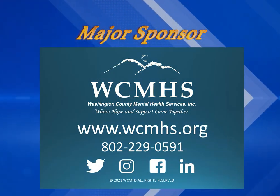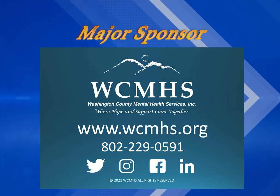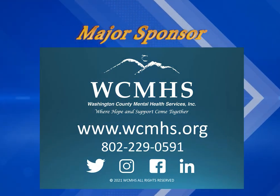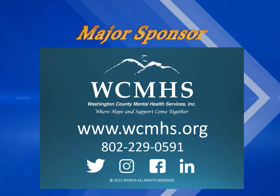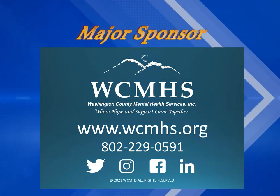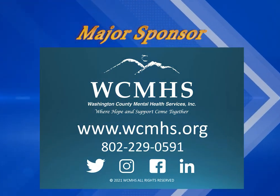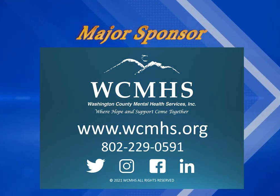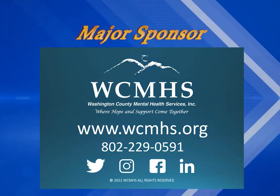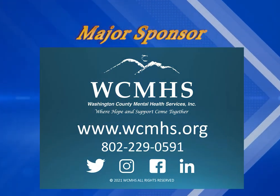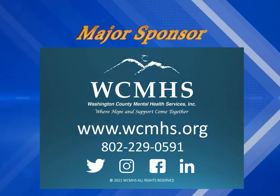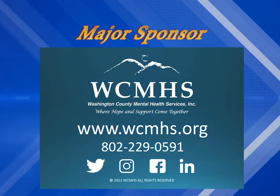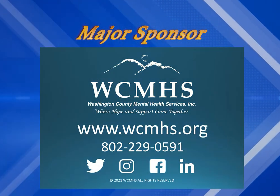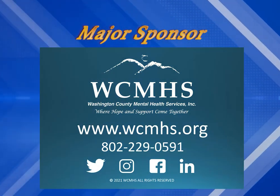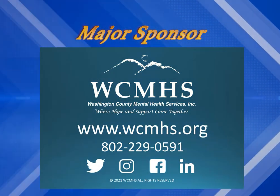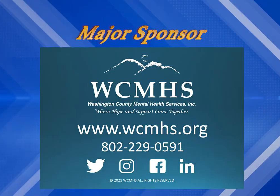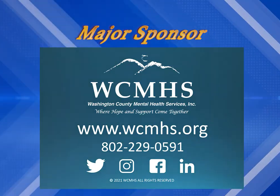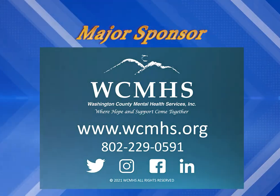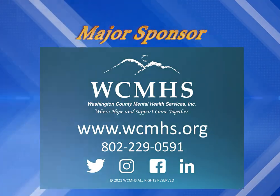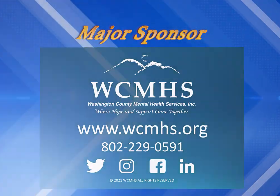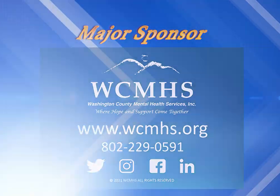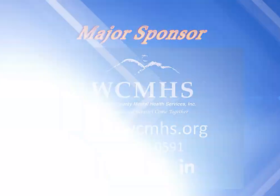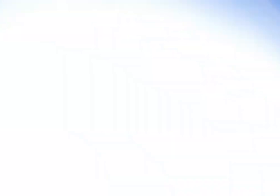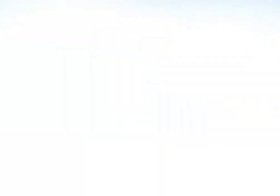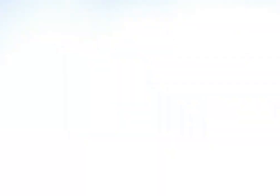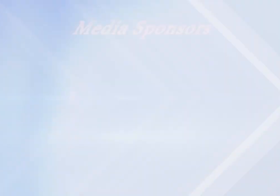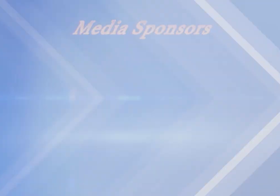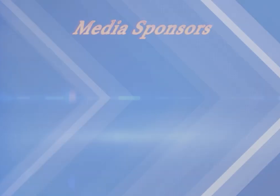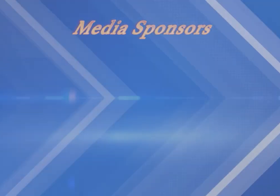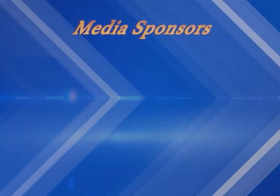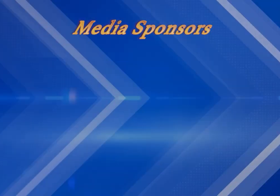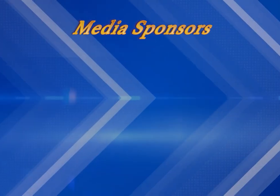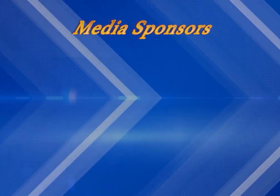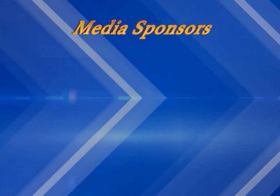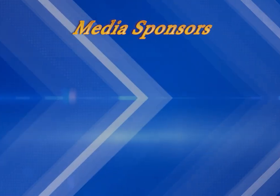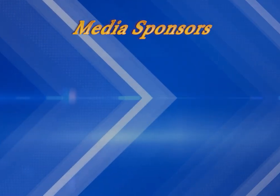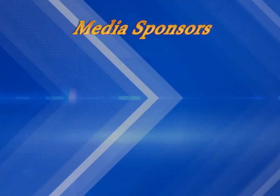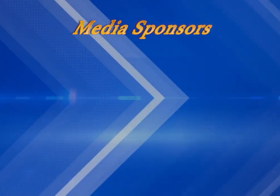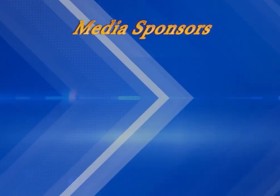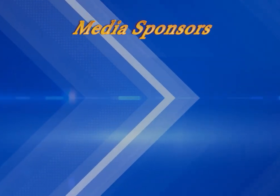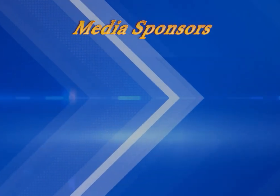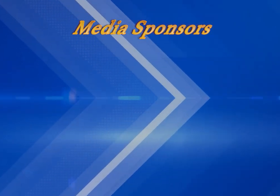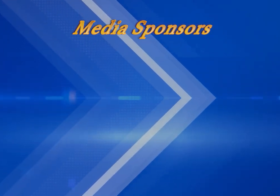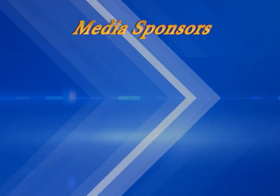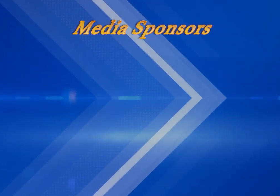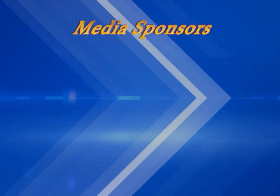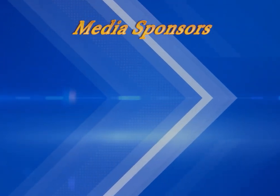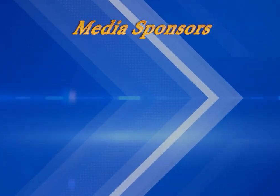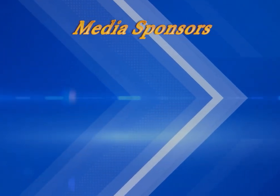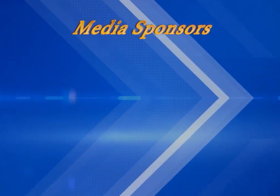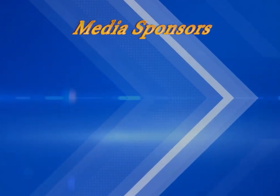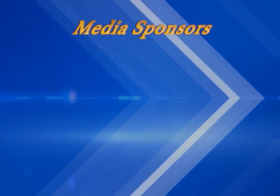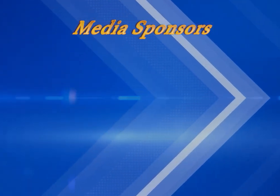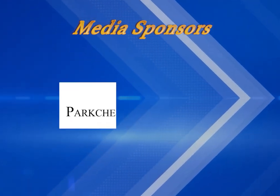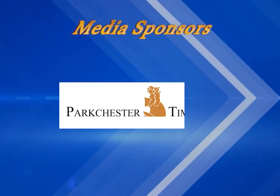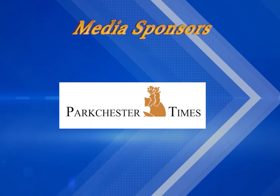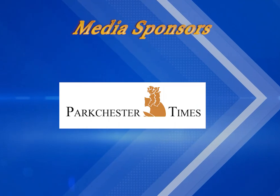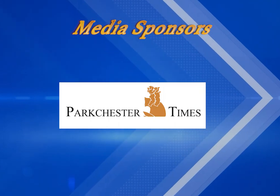and support come together. Media sponsors for Abled and On Air include Park Chester